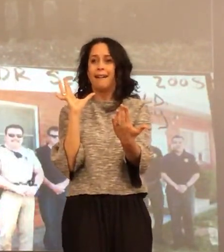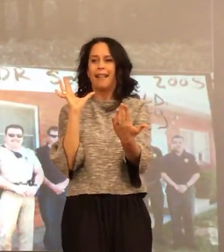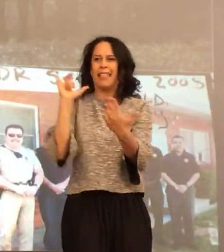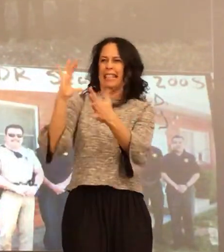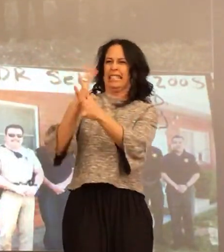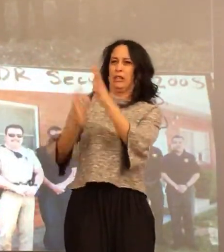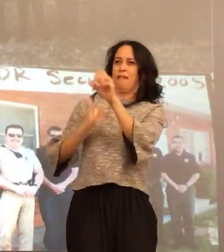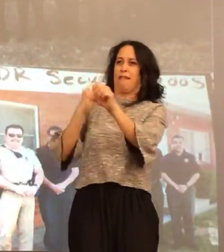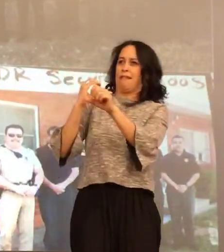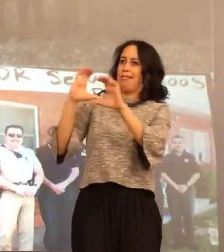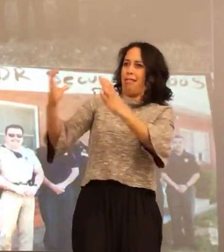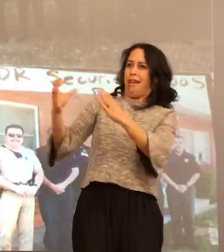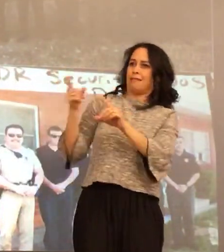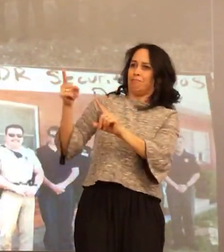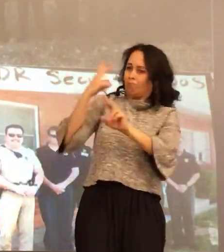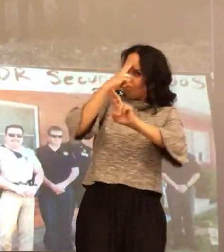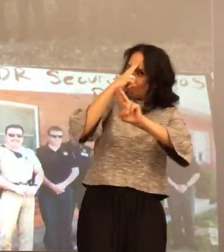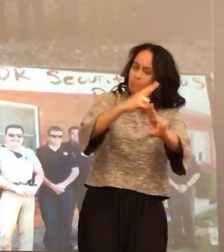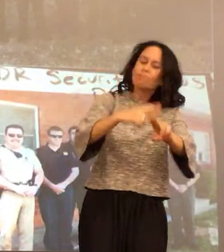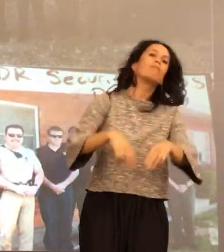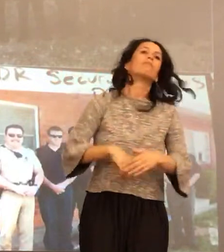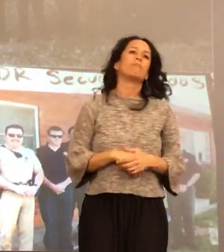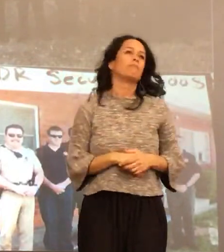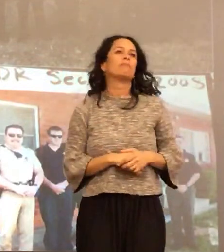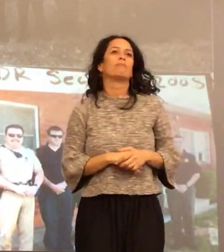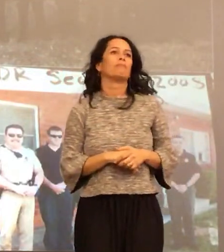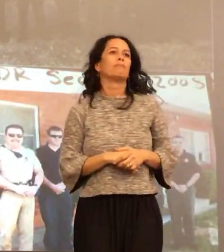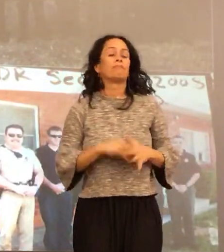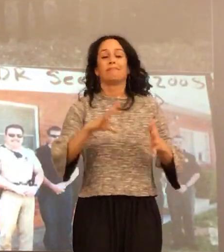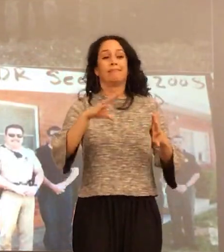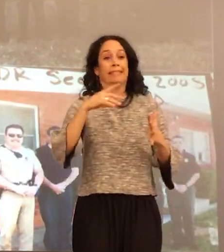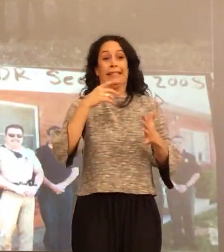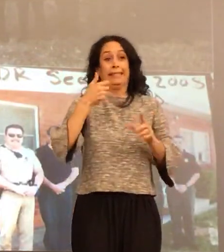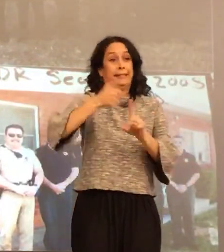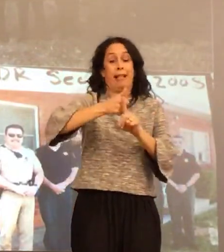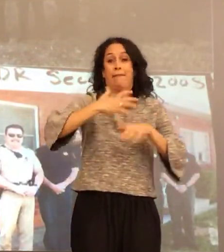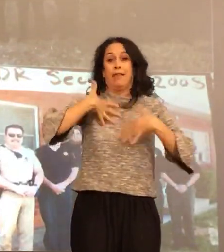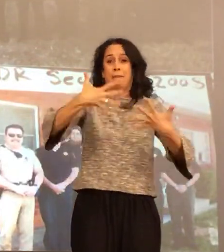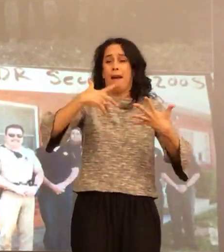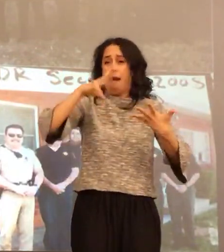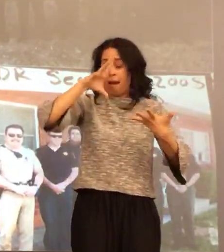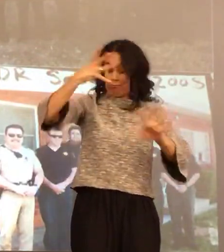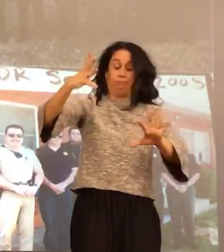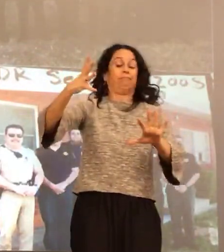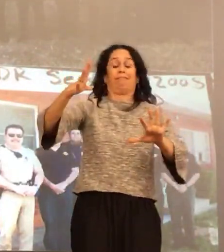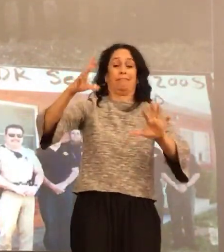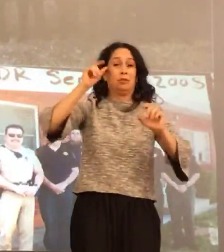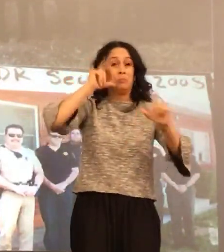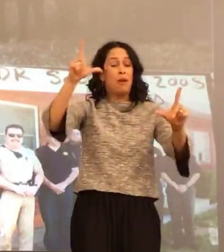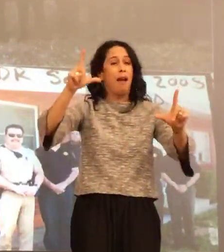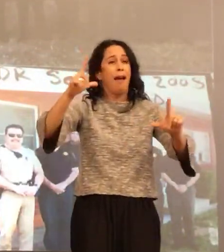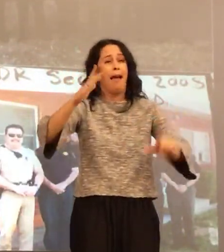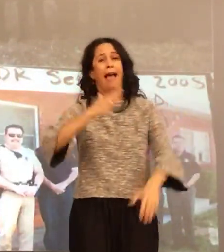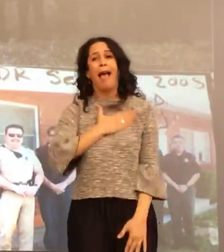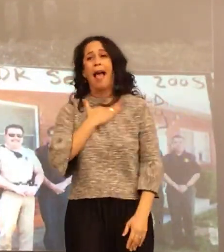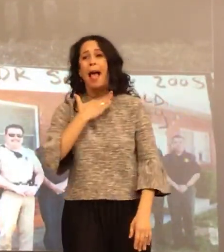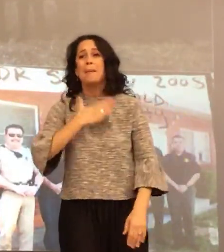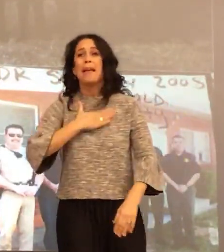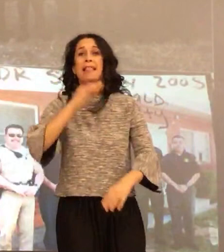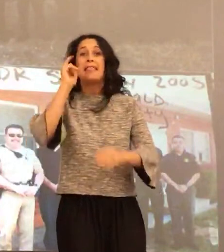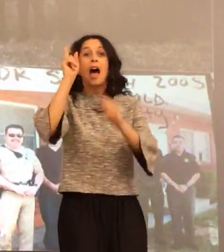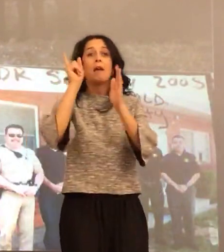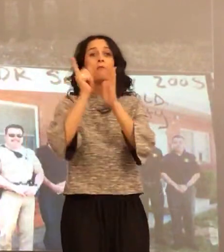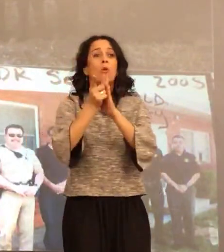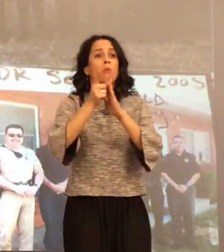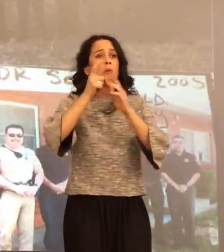And he says that he, he just, he was just so surprised and happy. And he says that he just started to kind of like